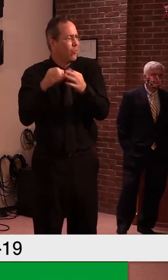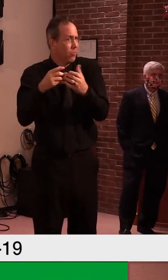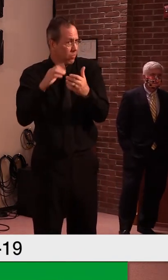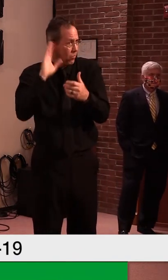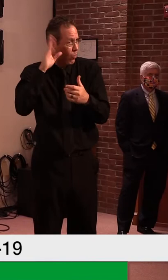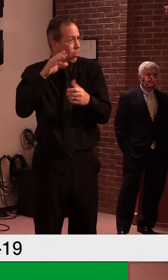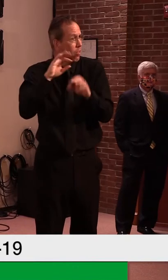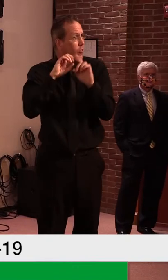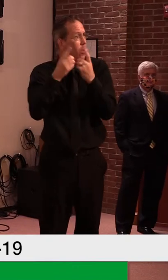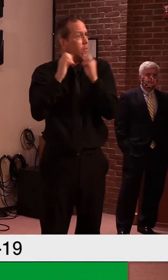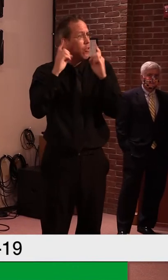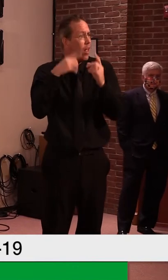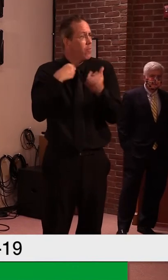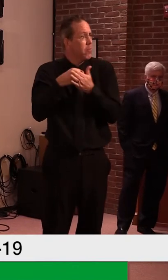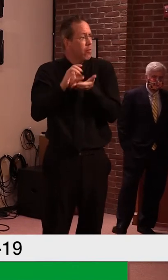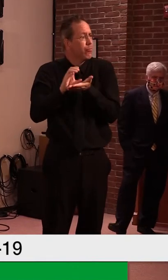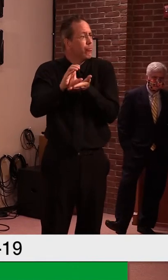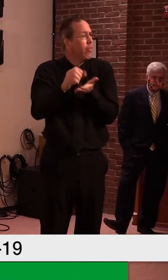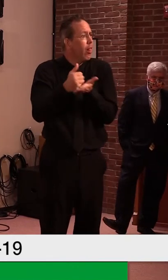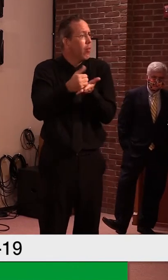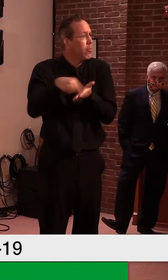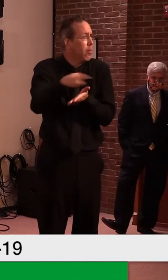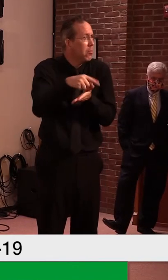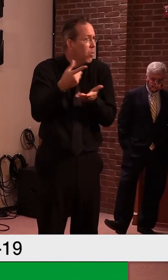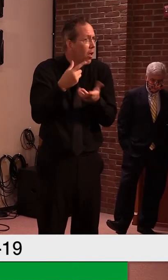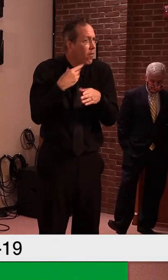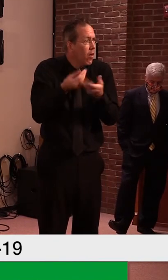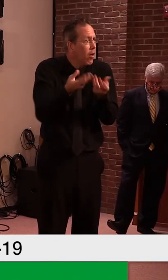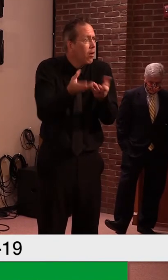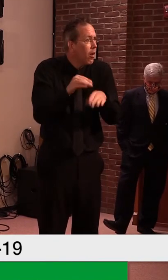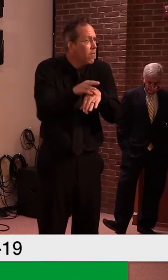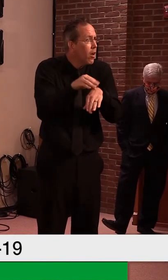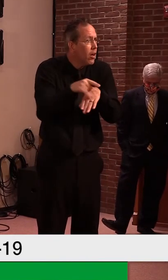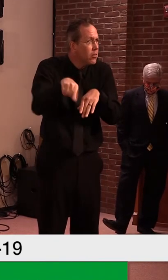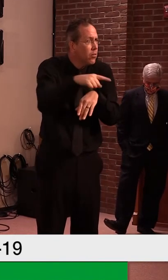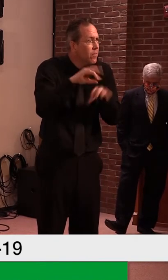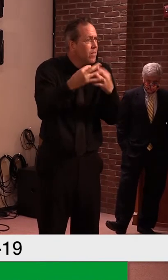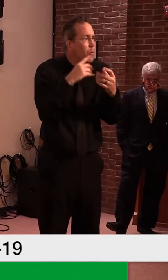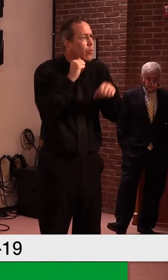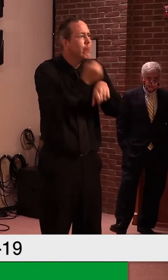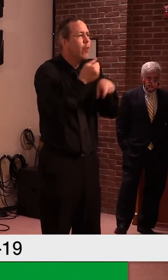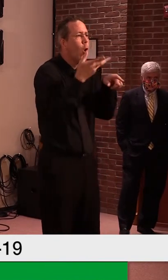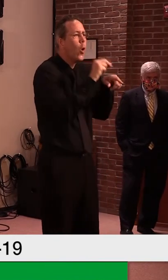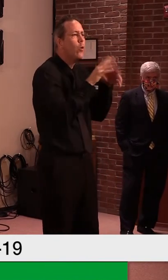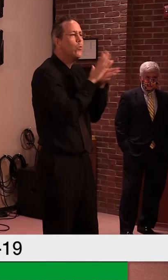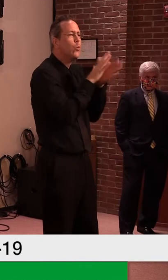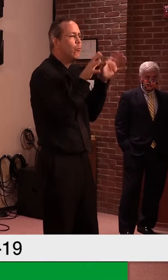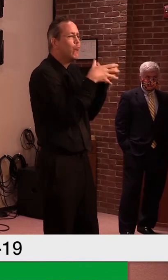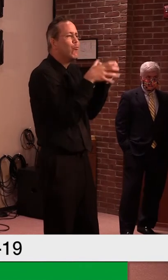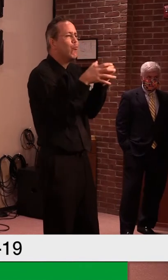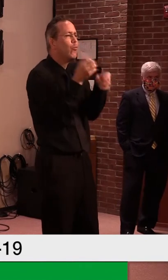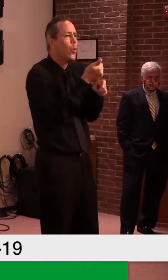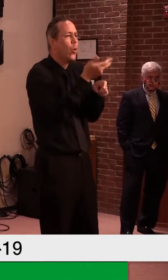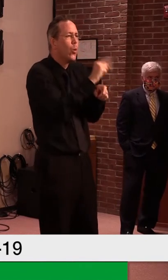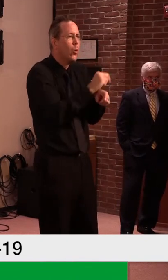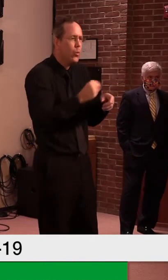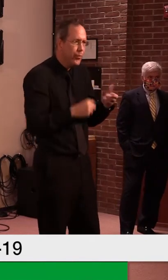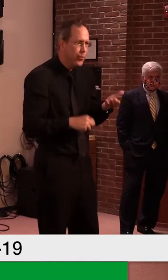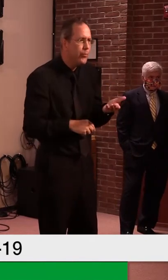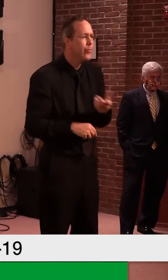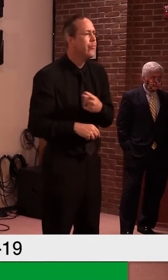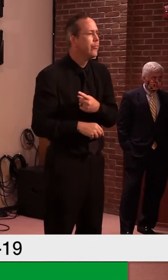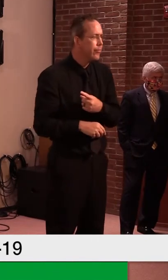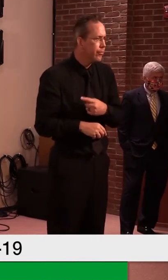Vermont on the pod issue with parents coming together to do that. And I think, you know, as we said earlier, you know, reopening plans aren't